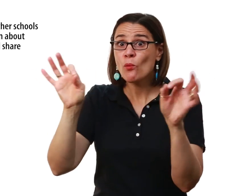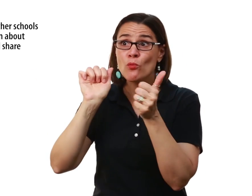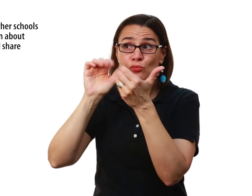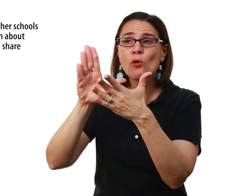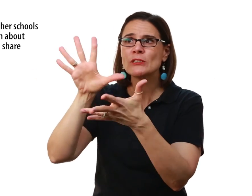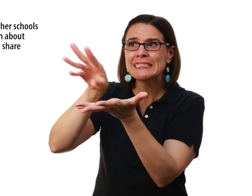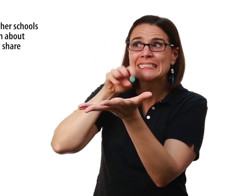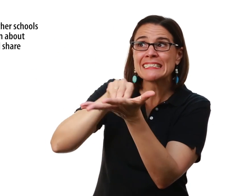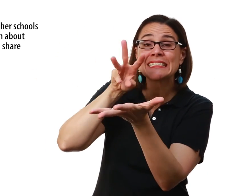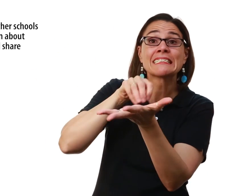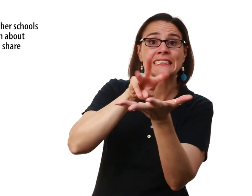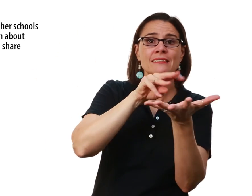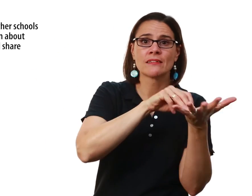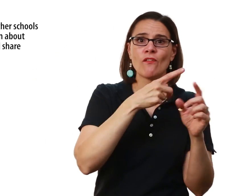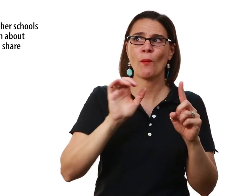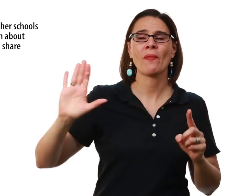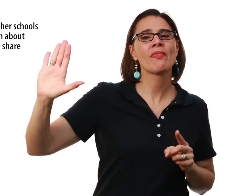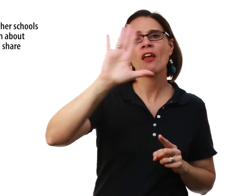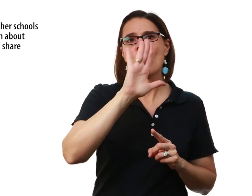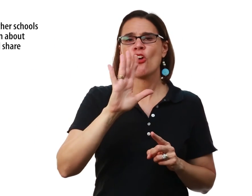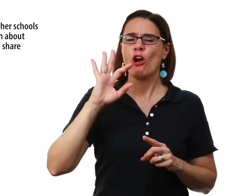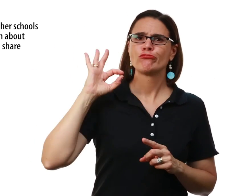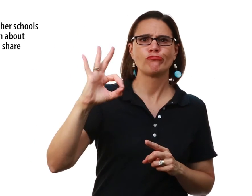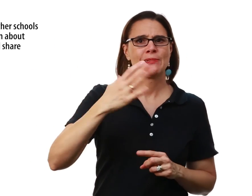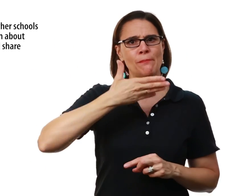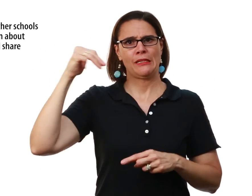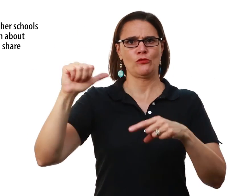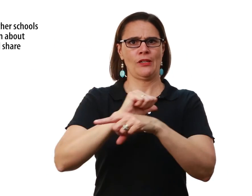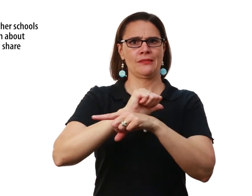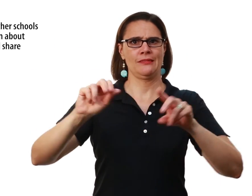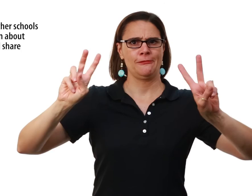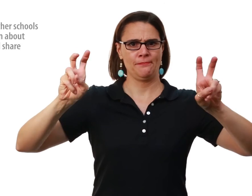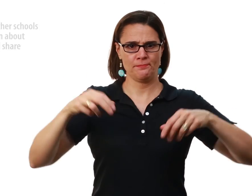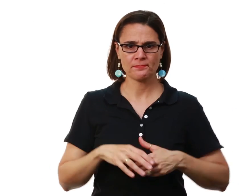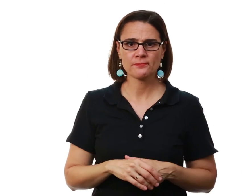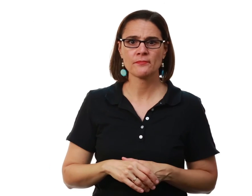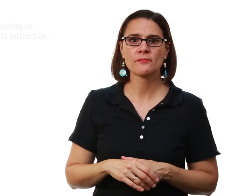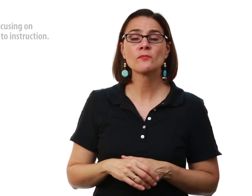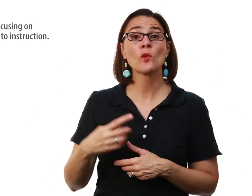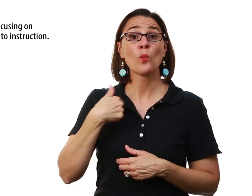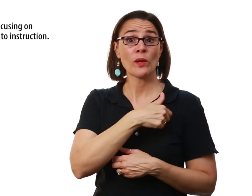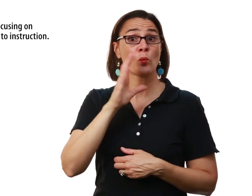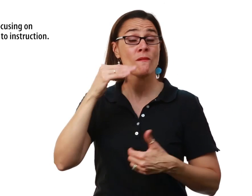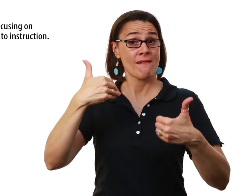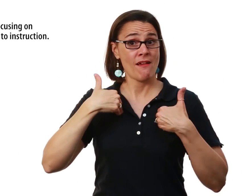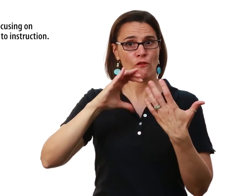Implementing a bilingual approach to instruction That we may learn the best practices from them We will have a curriculum